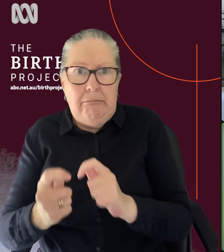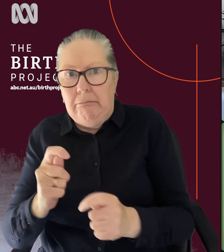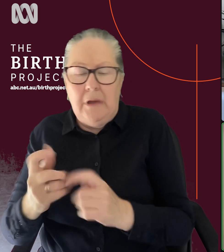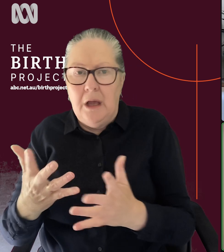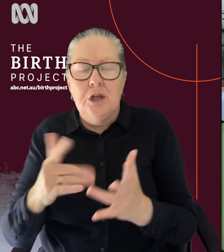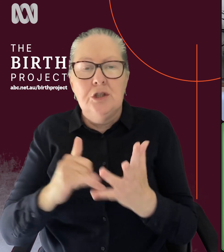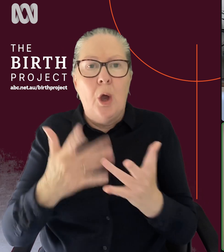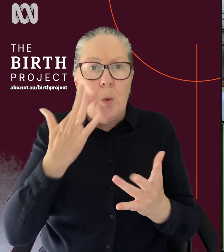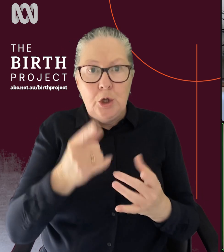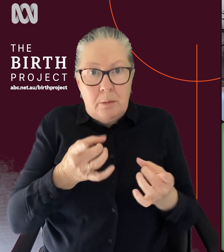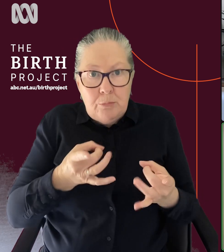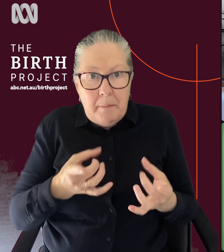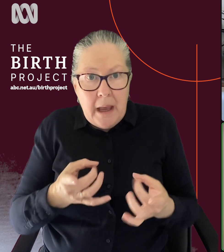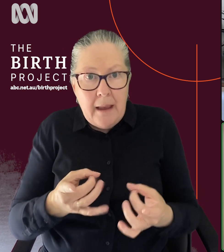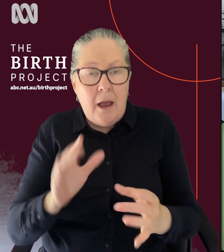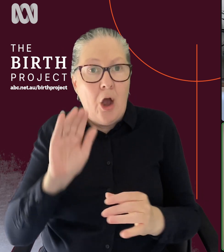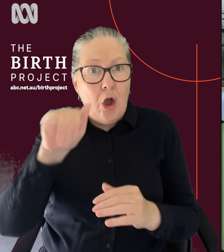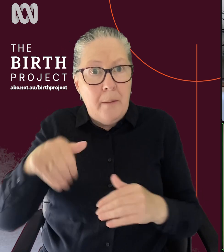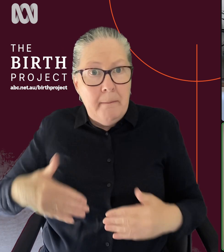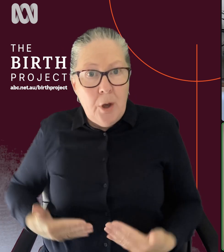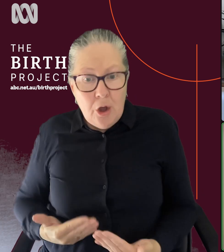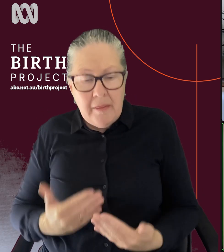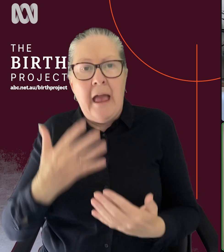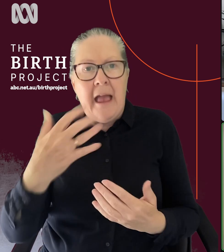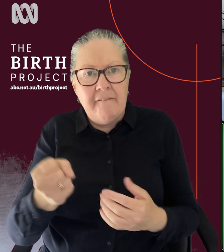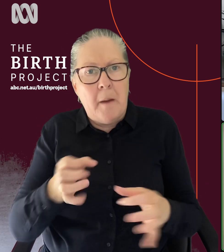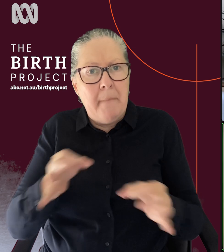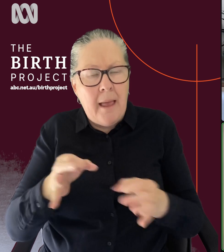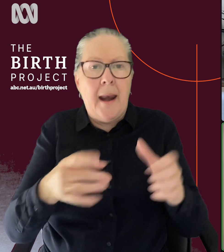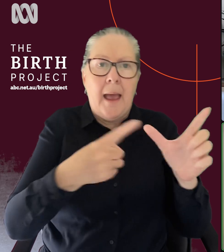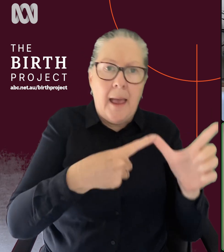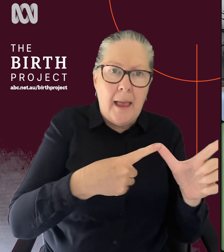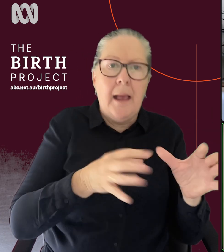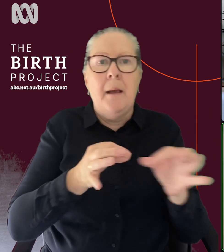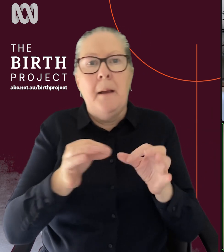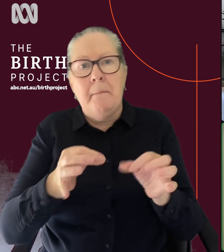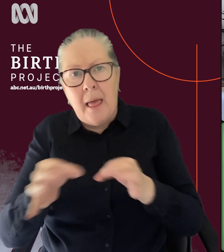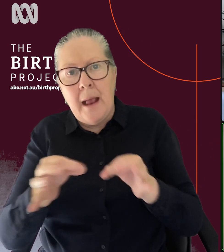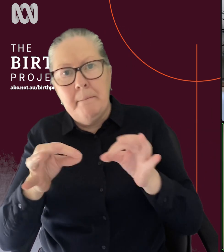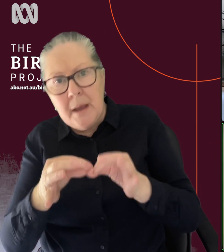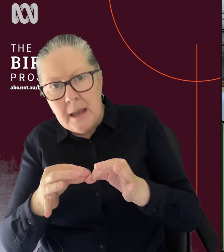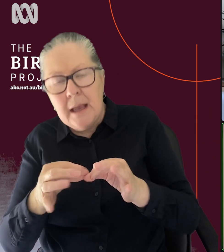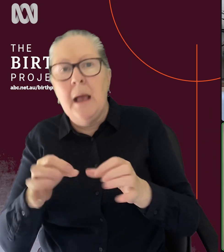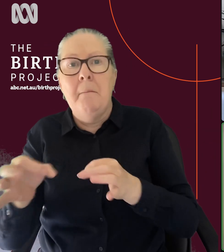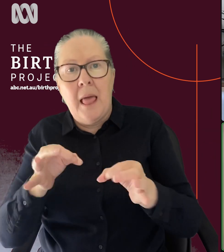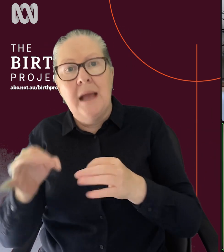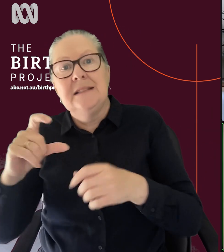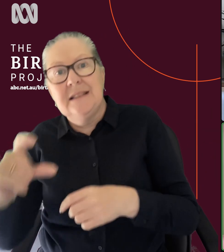usually when you prepare that home birth, you have kind of an A, B and C plan and perhaps plan C is we transfer to the nearest